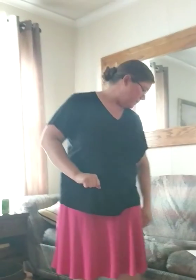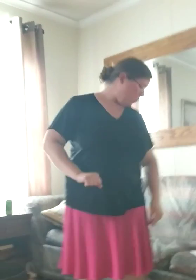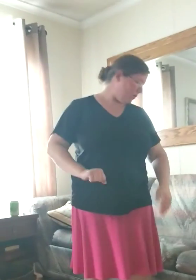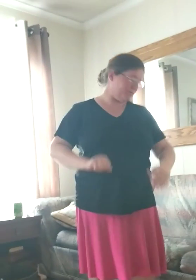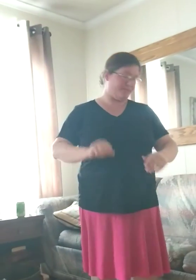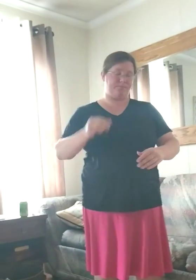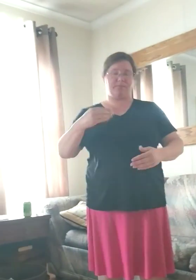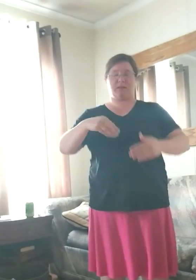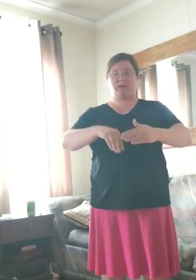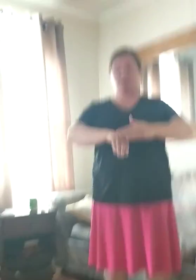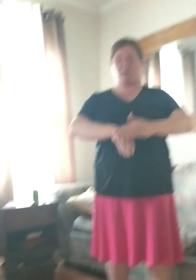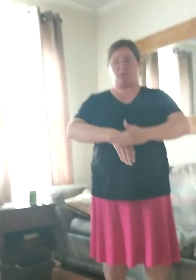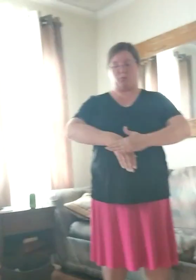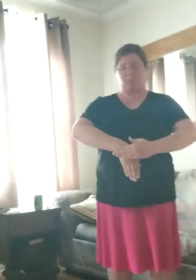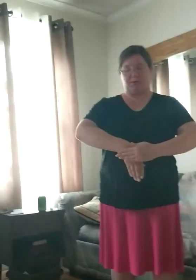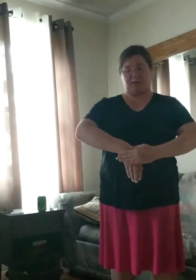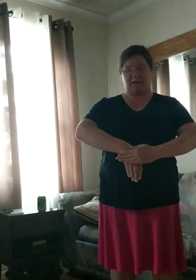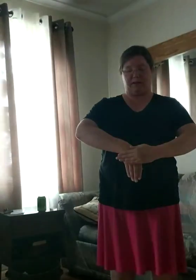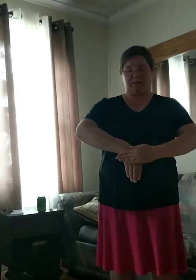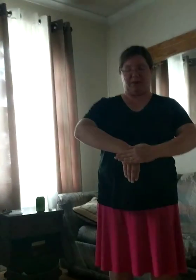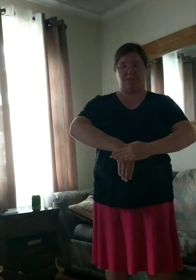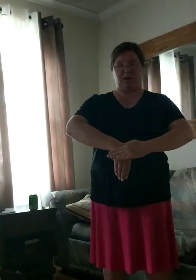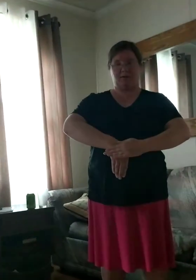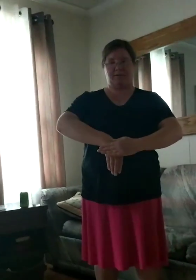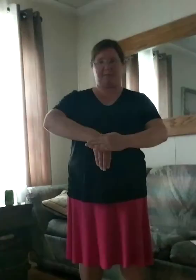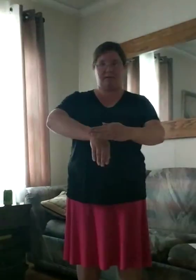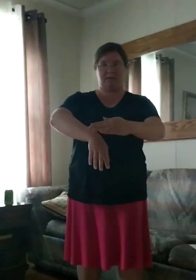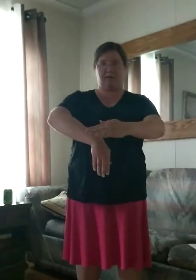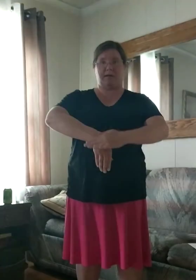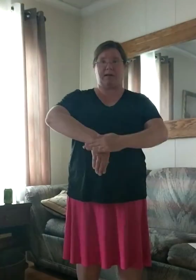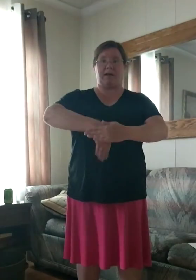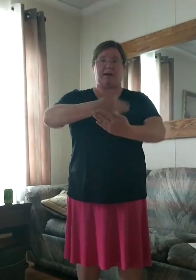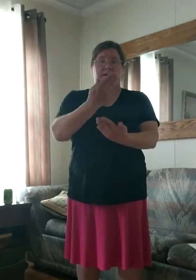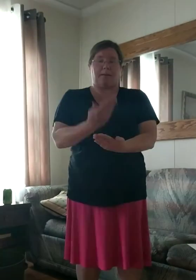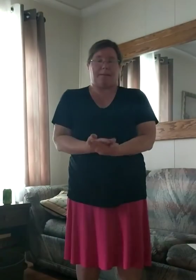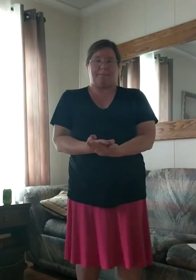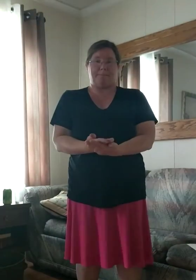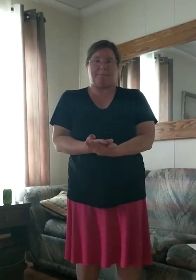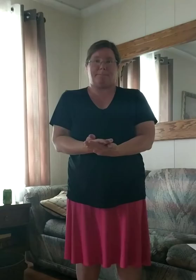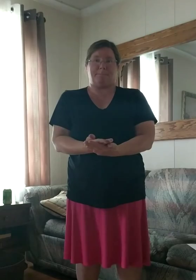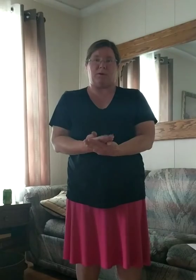born, so we're going to take the baby, born.